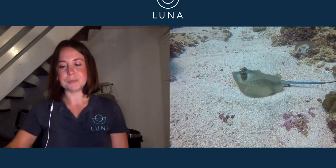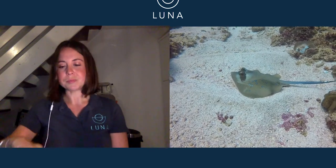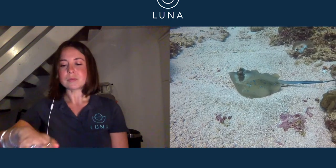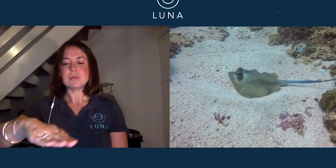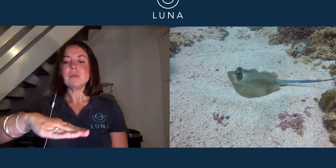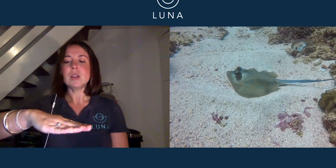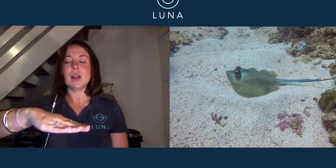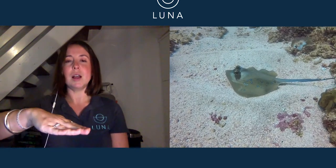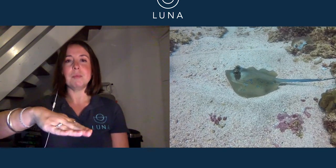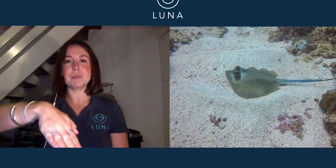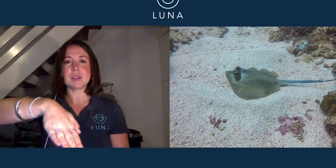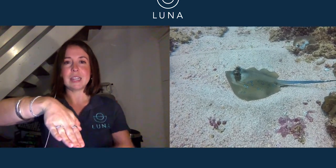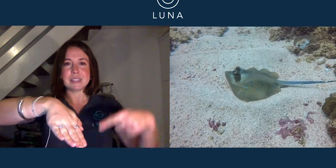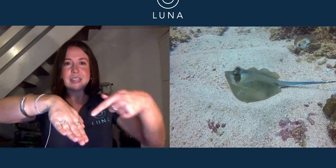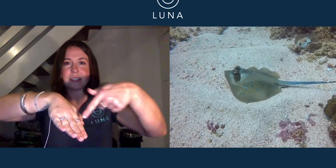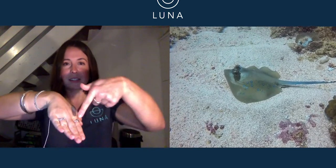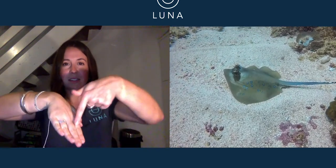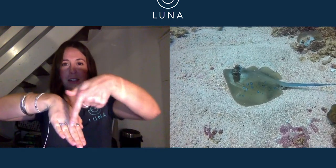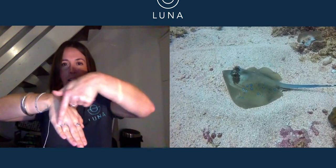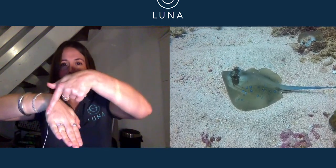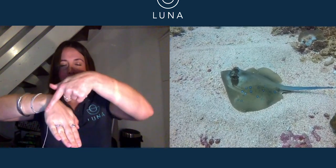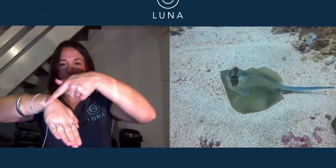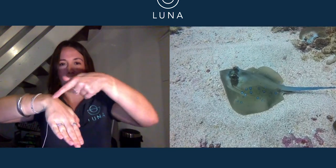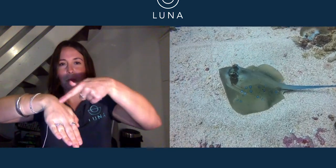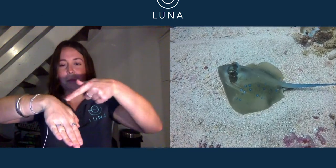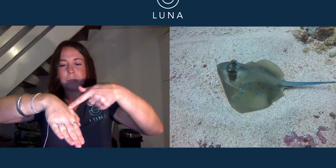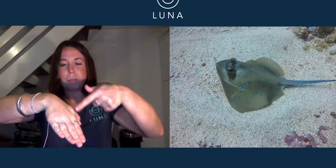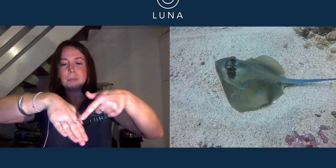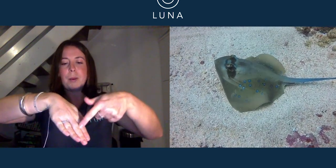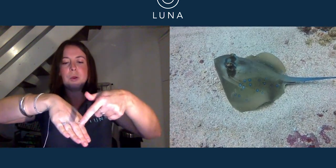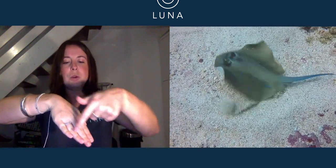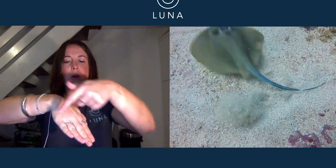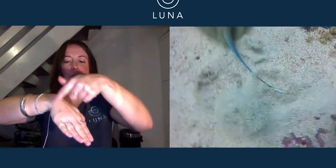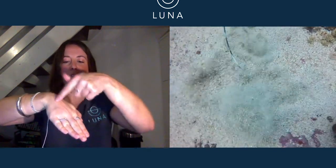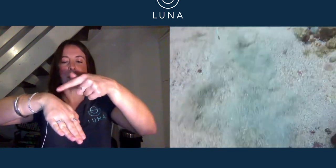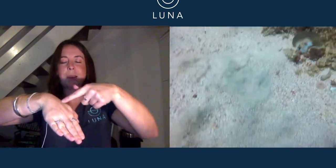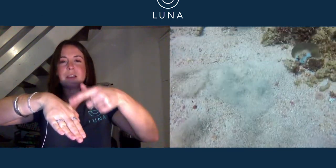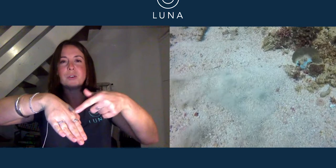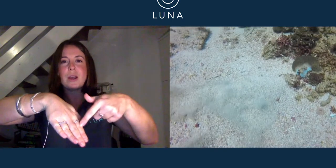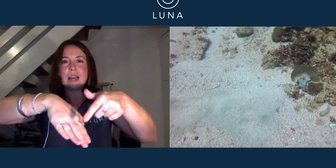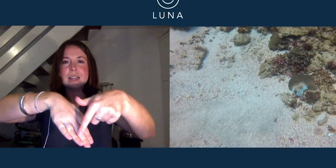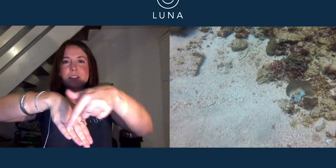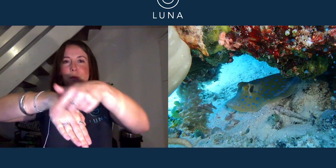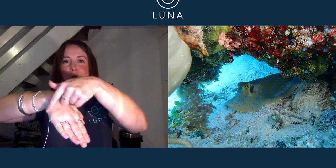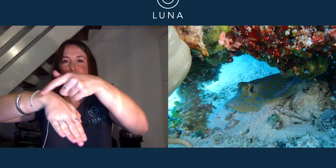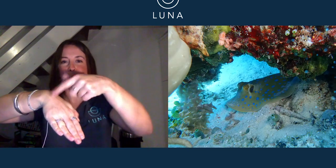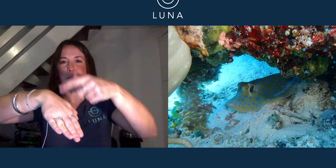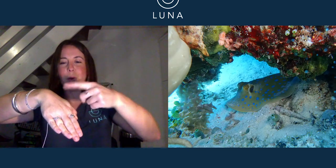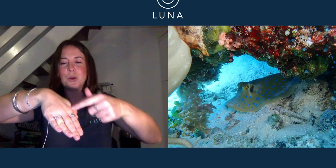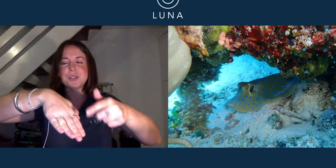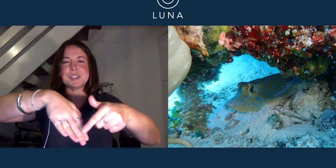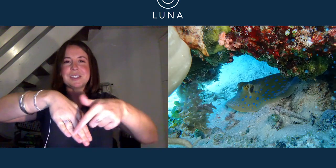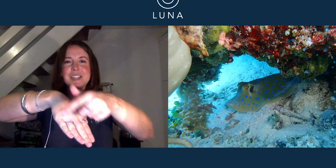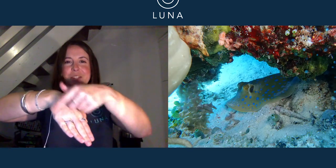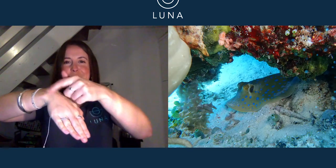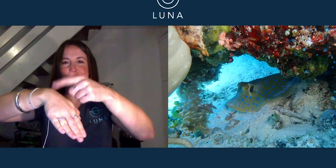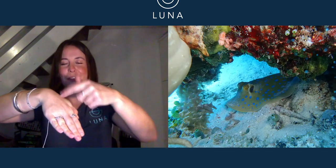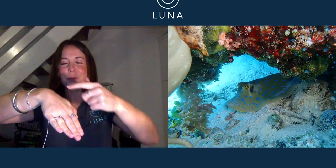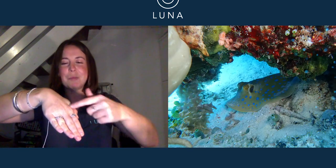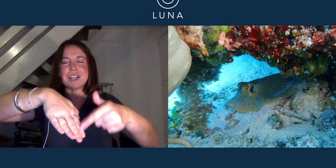is this. So you poke onto the back of your hand, the blue spots, which you have to imagine